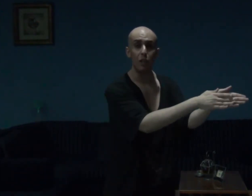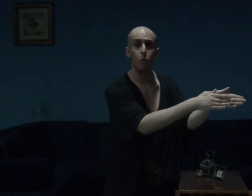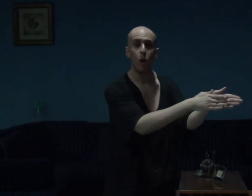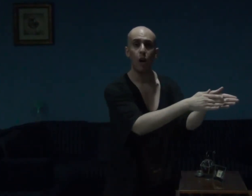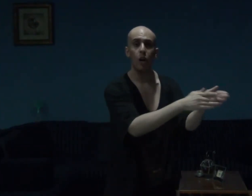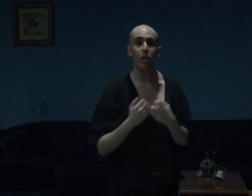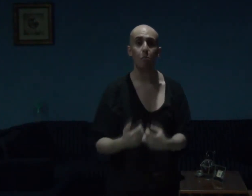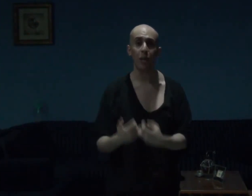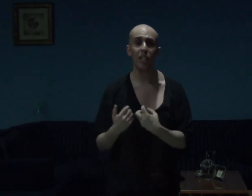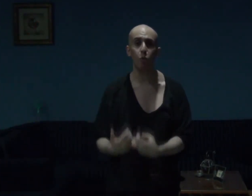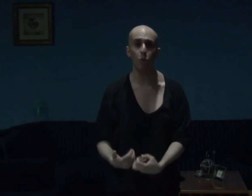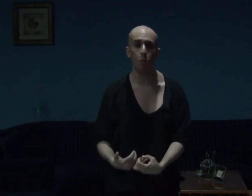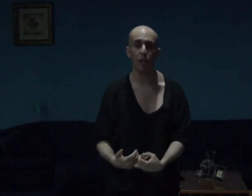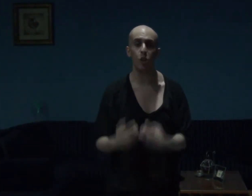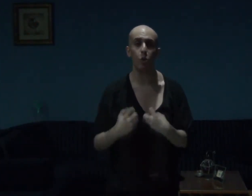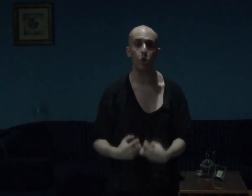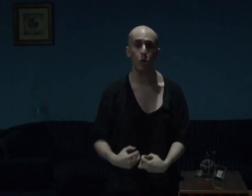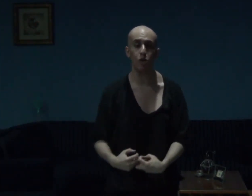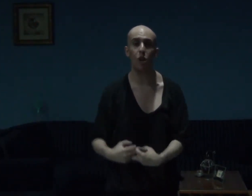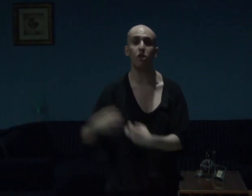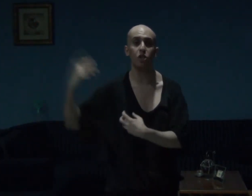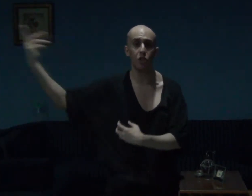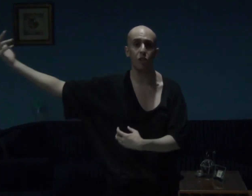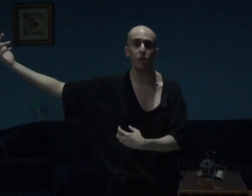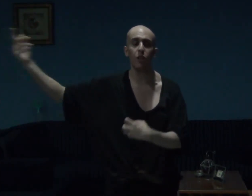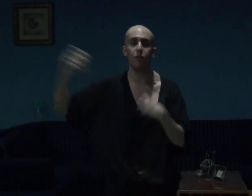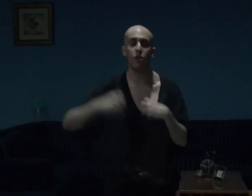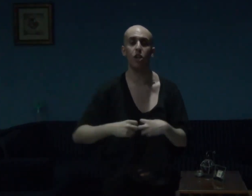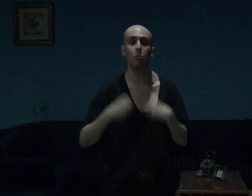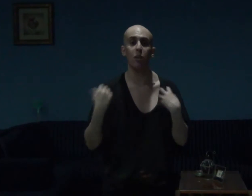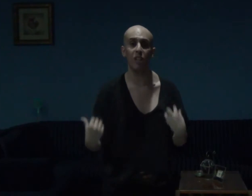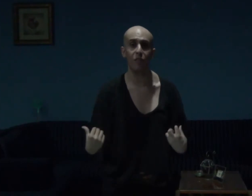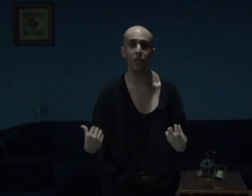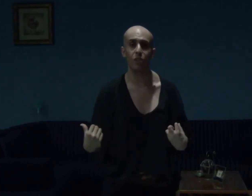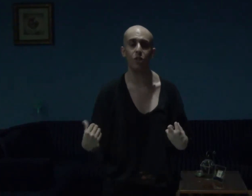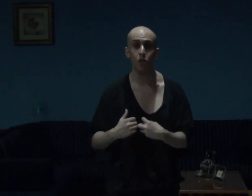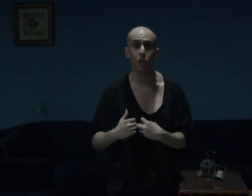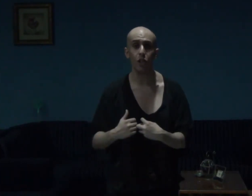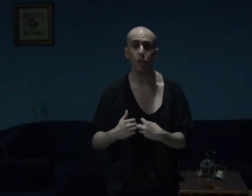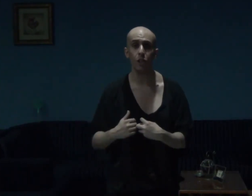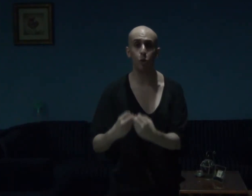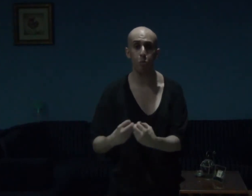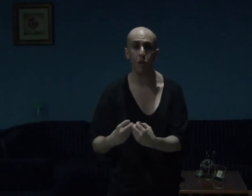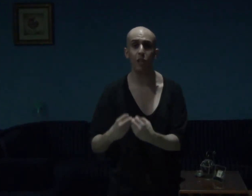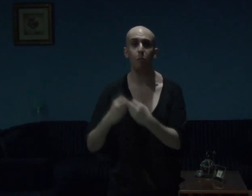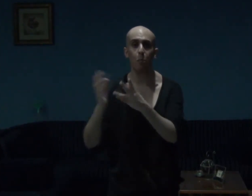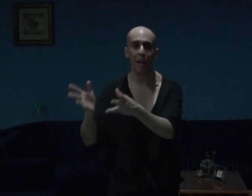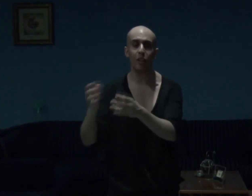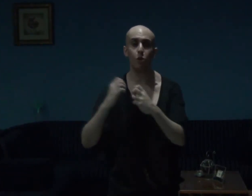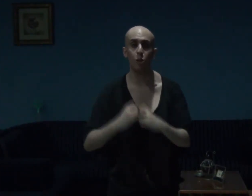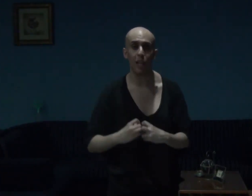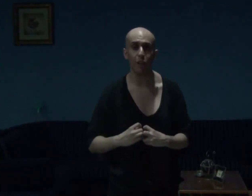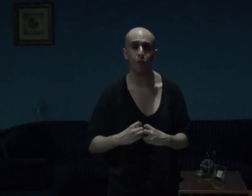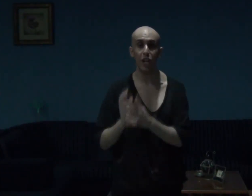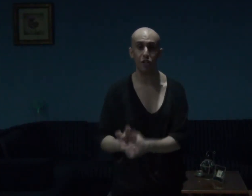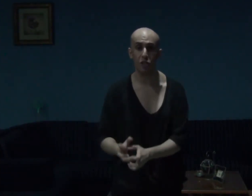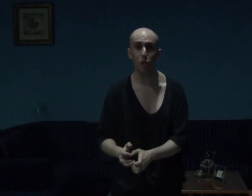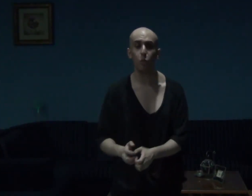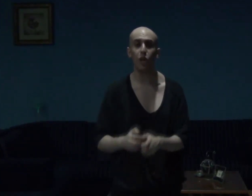Senwa, a Picts woman, who goes on a journey, for her beloved, Dillion, to bring him back to life, and Senwa